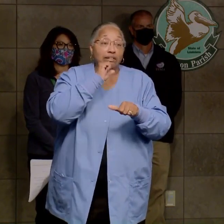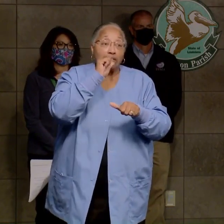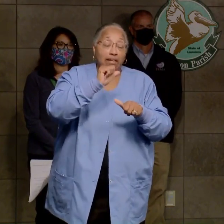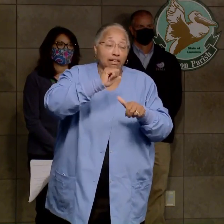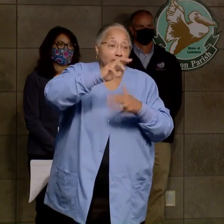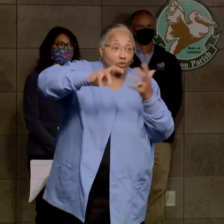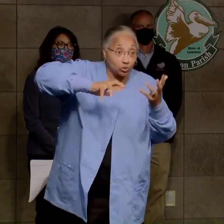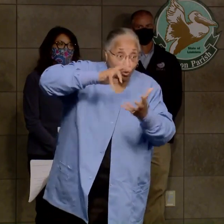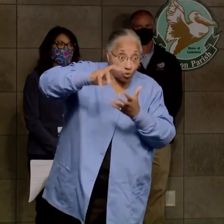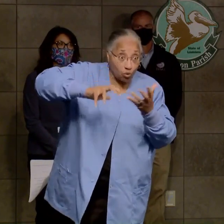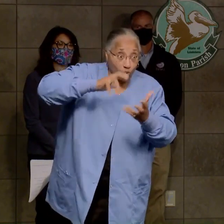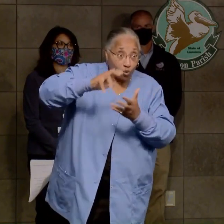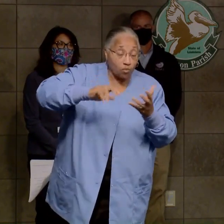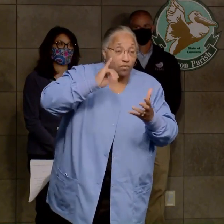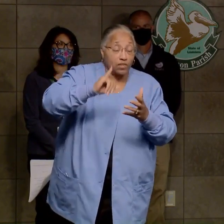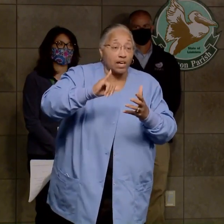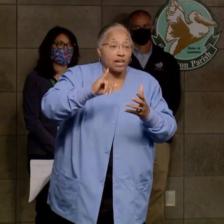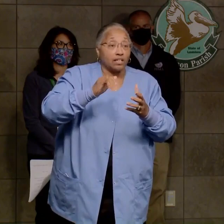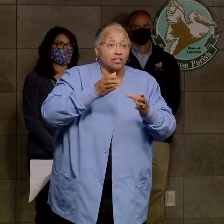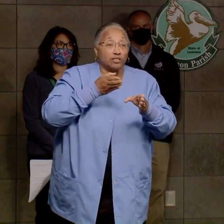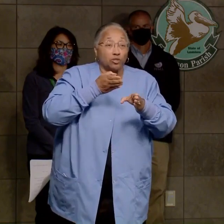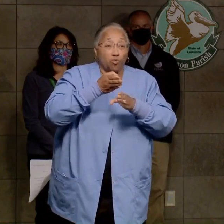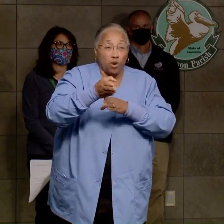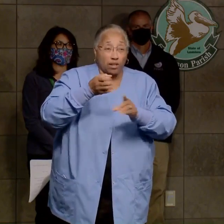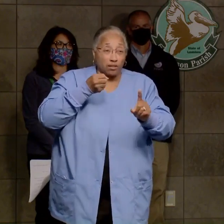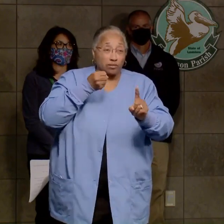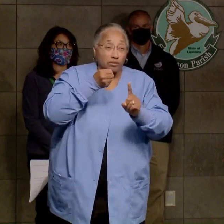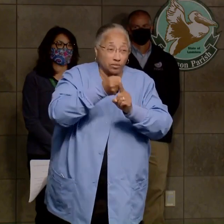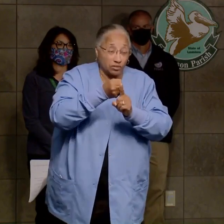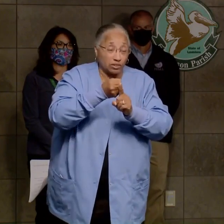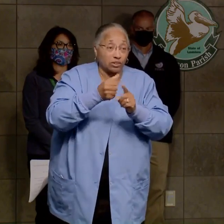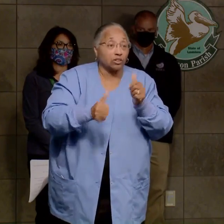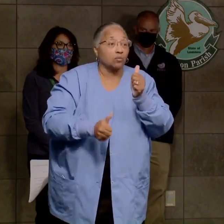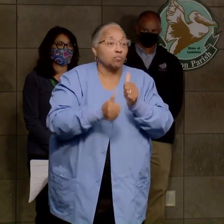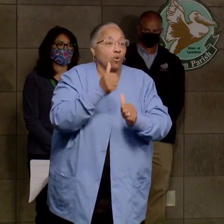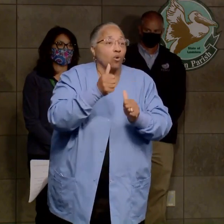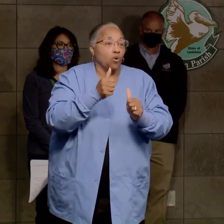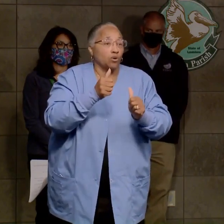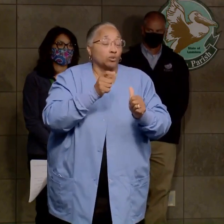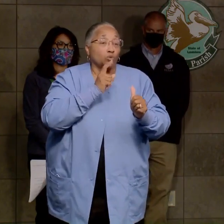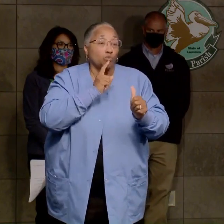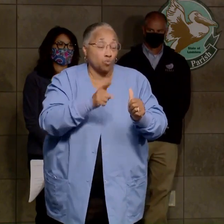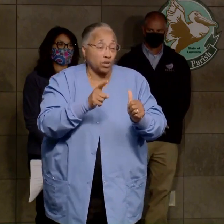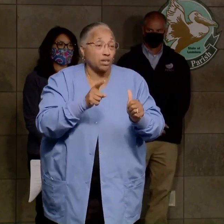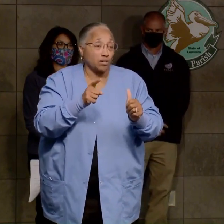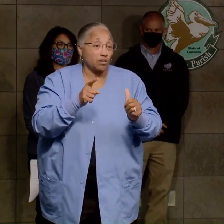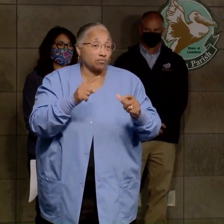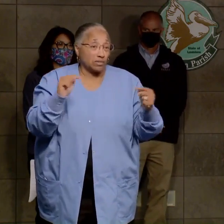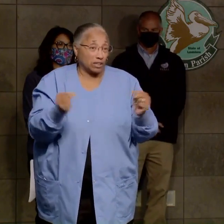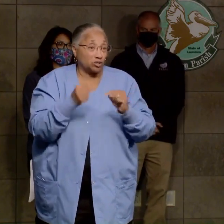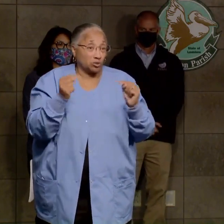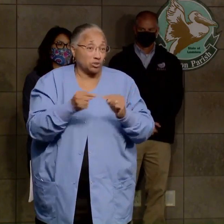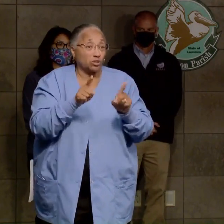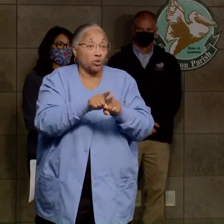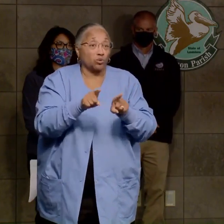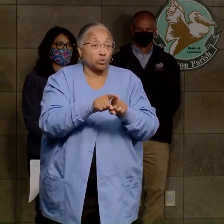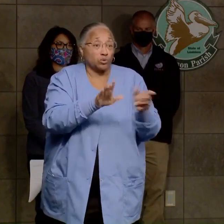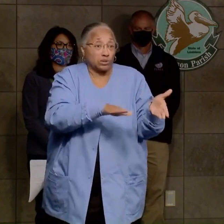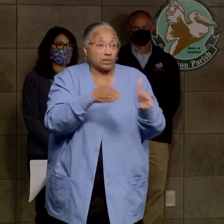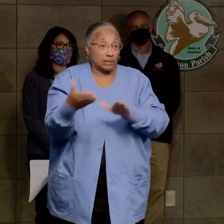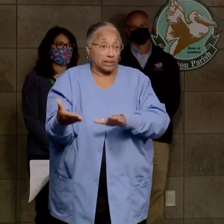the storms that directly relate in the most serious injuries and the number of deaths that we typically experience.